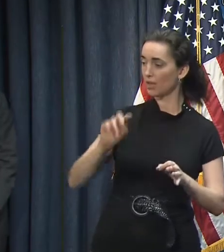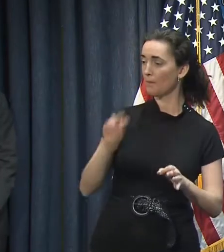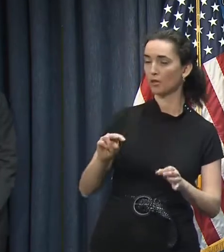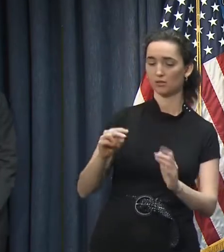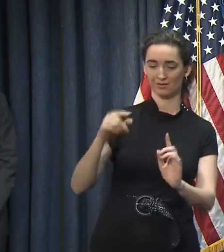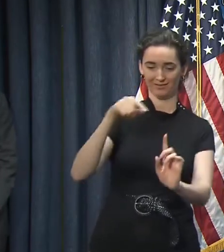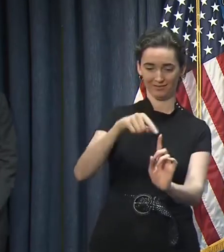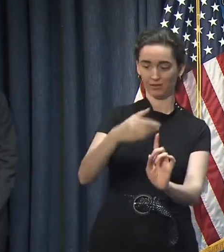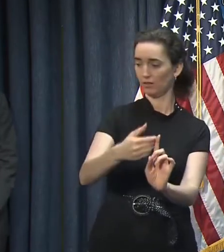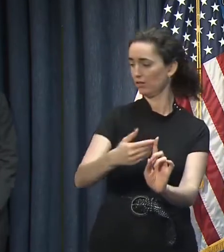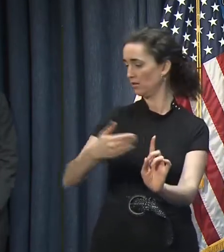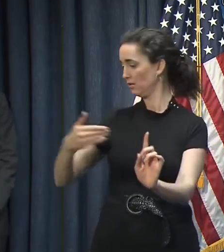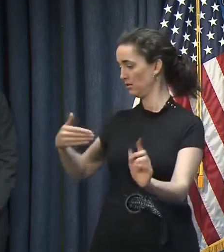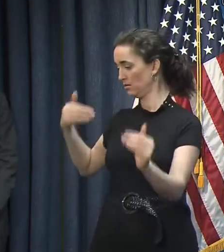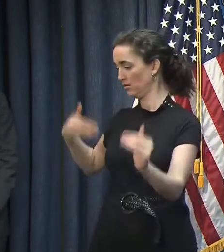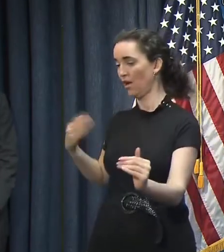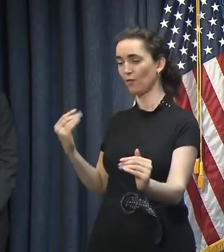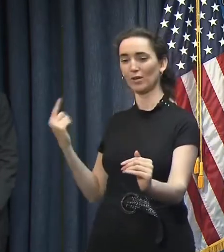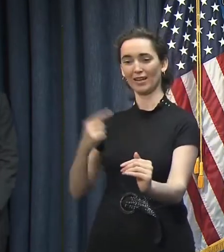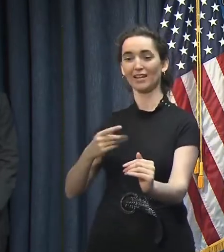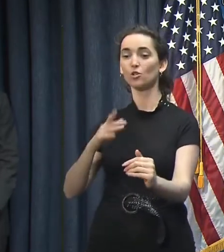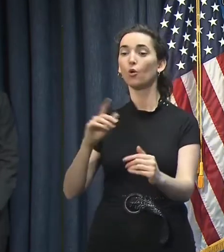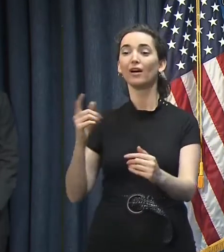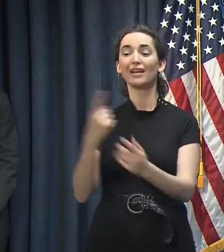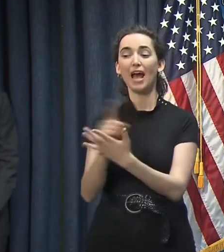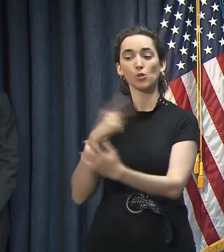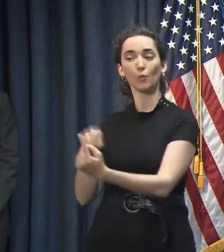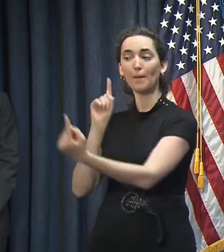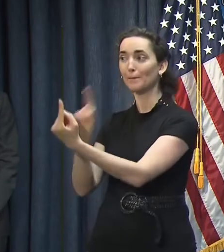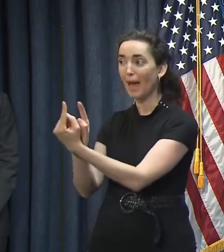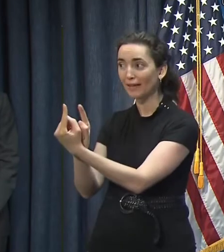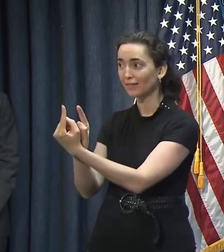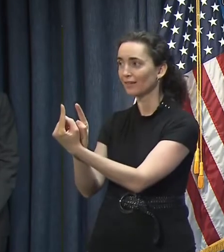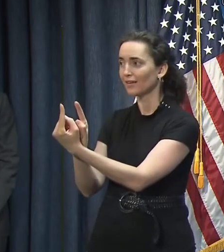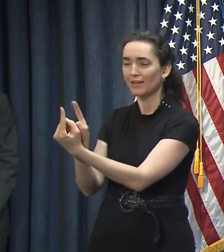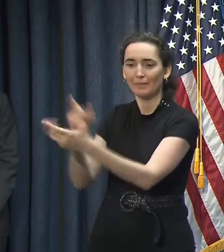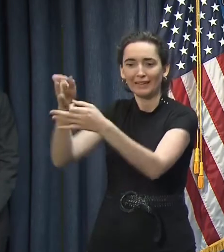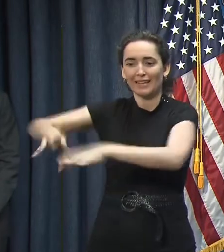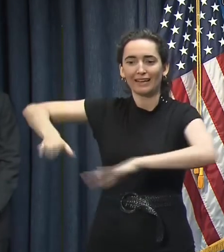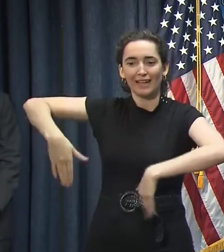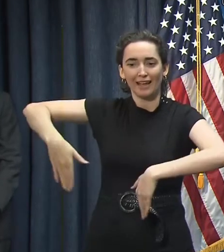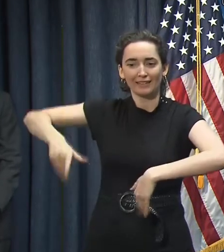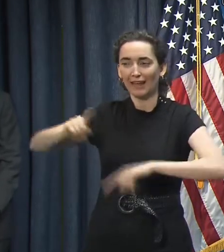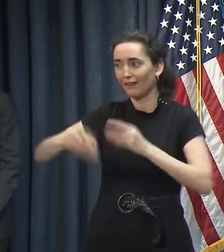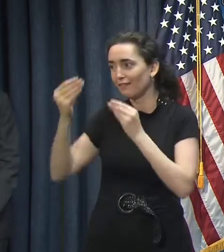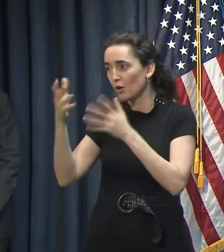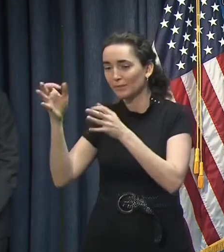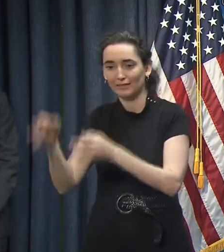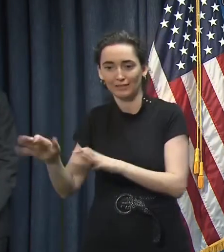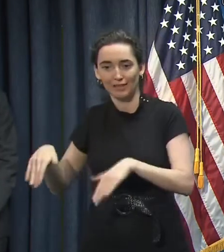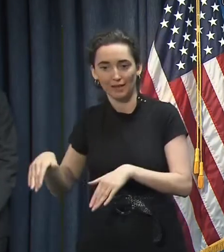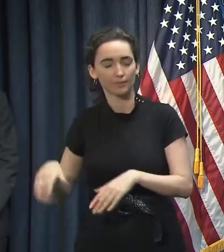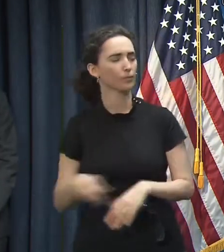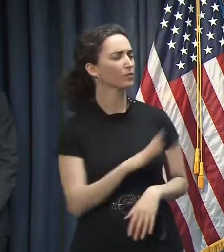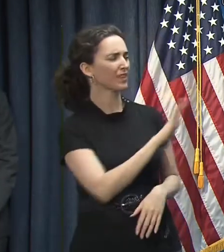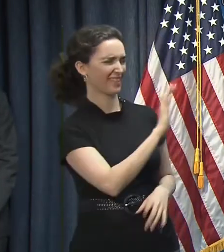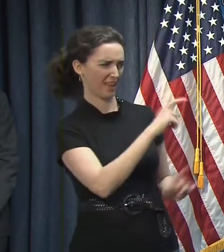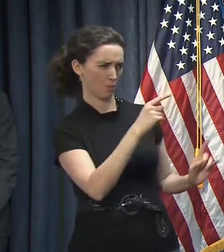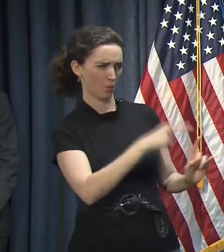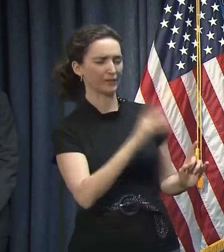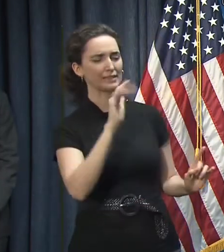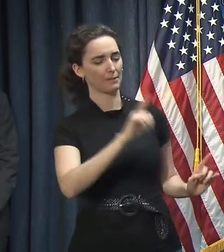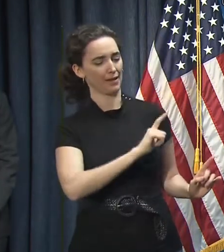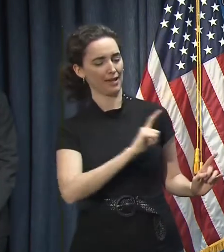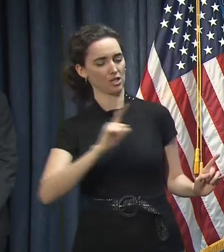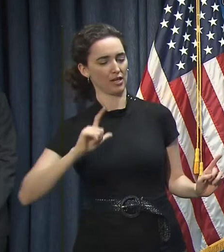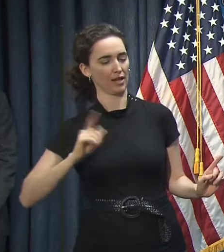decision that I made last week when we had met, obviously. But on that point, it seems as though legislators are